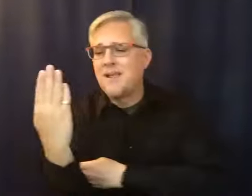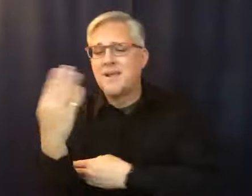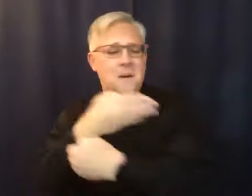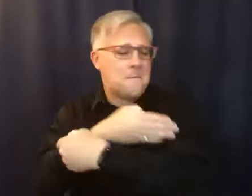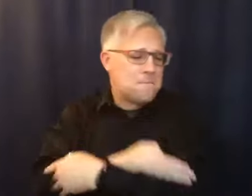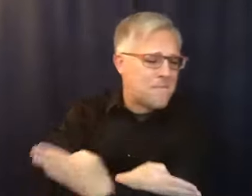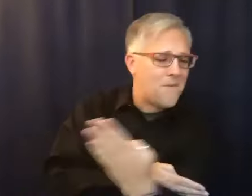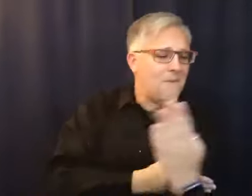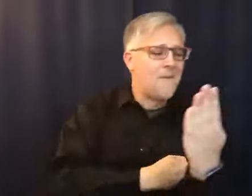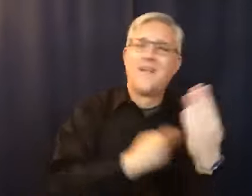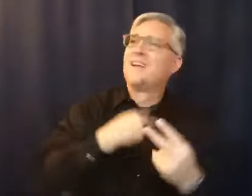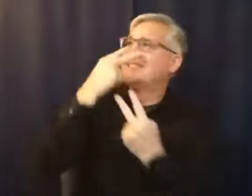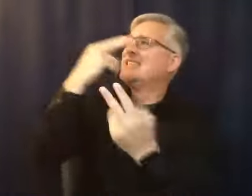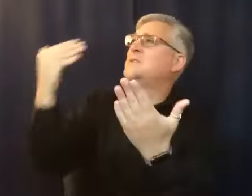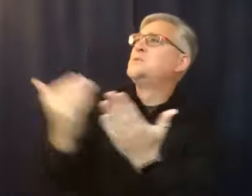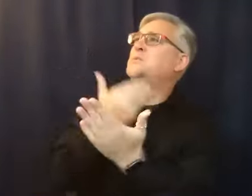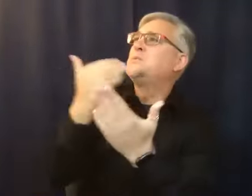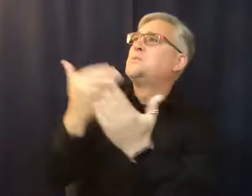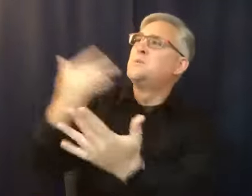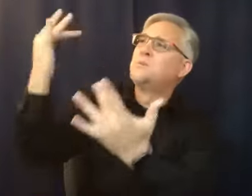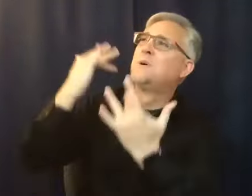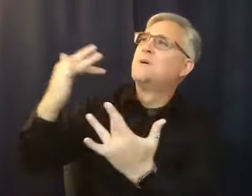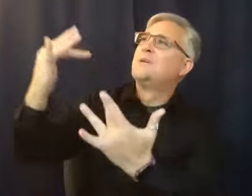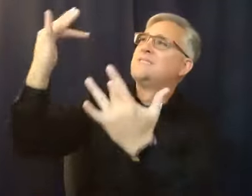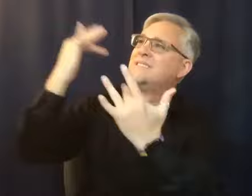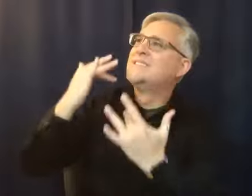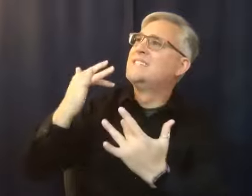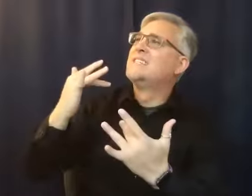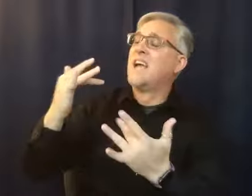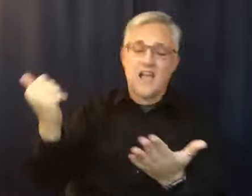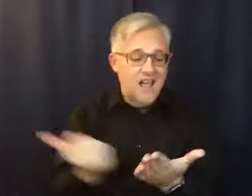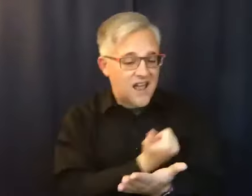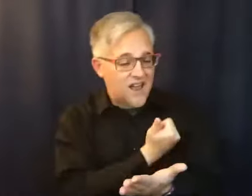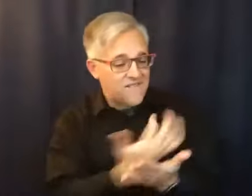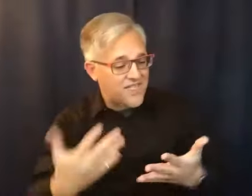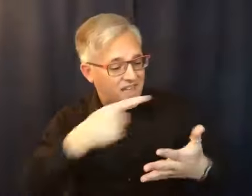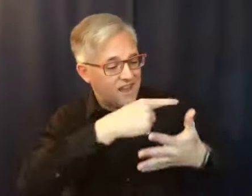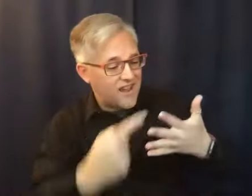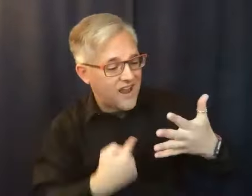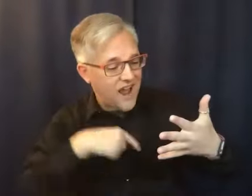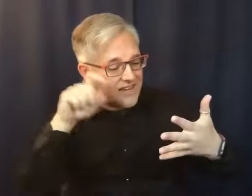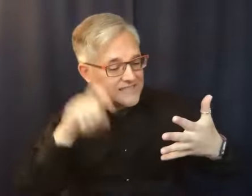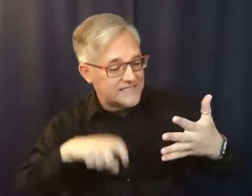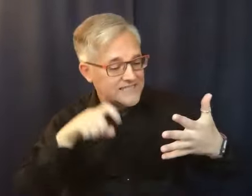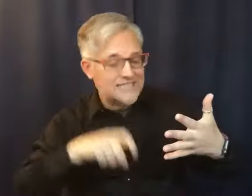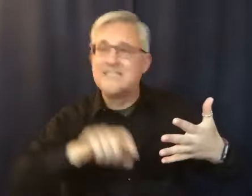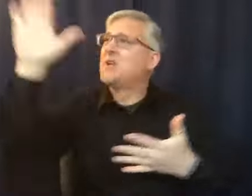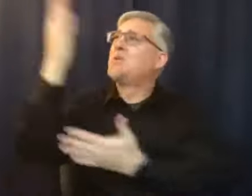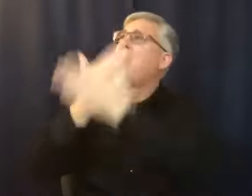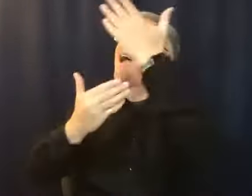wanted, God's hand has provided. Greatest thy faithfulness to me. So wherever